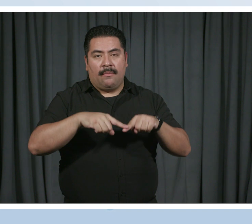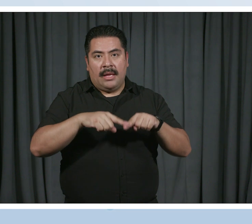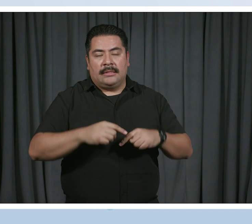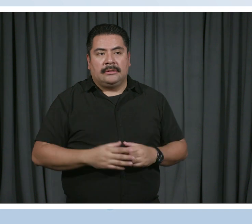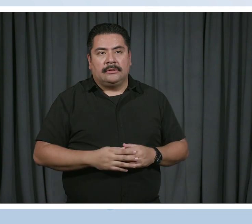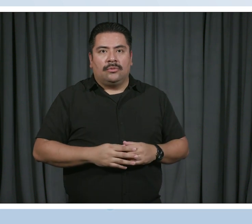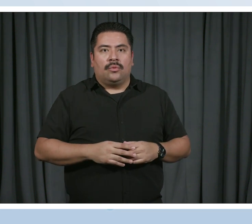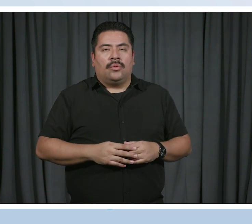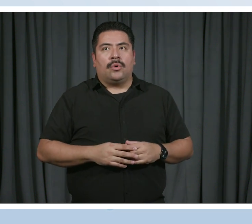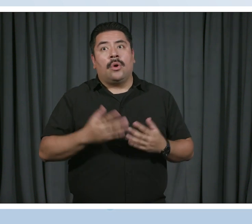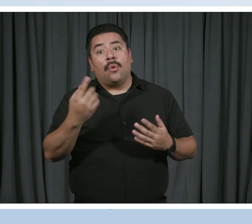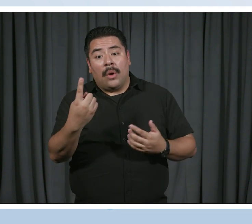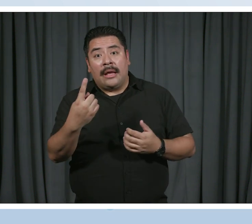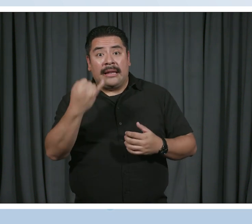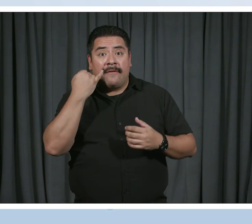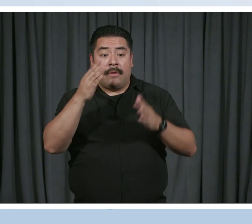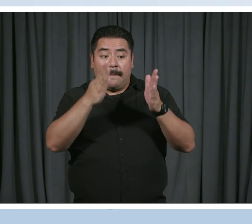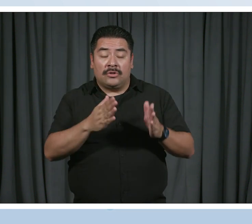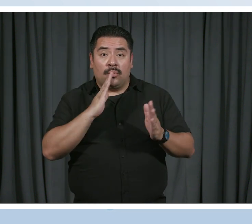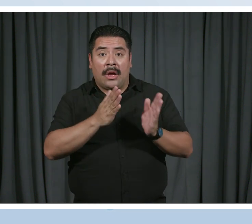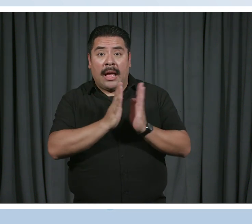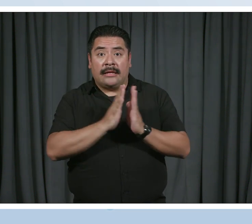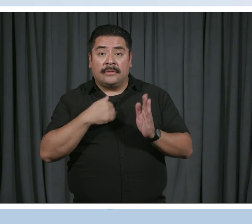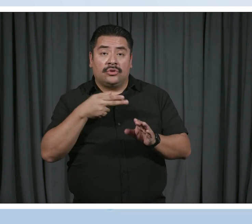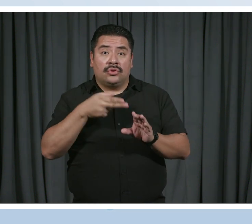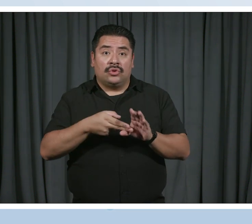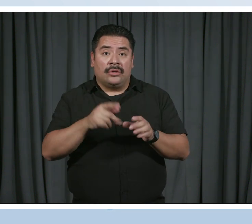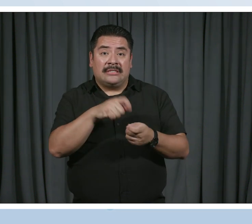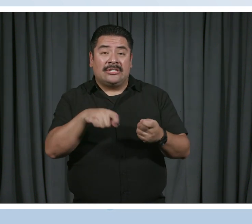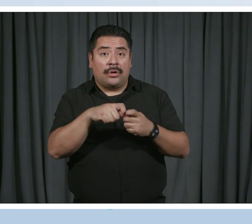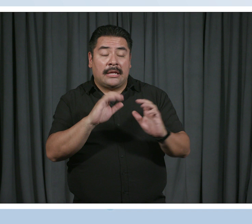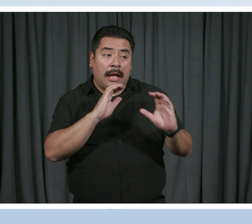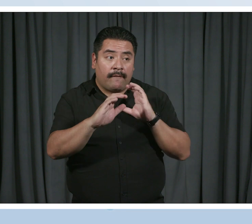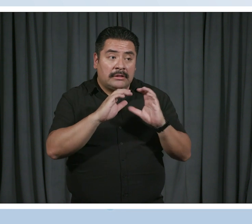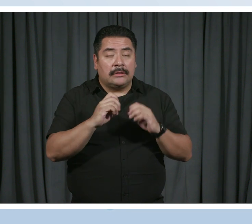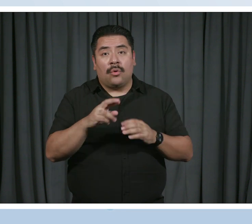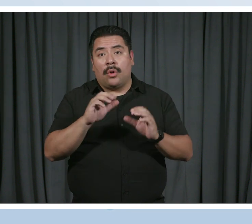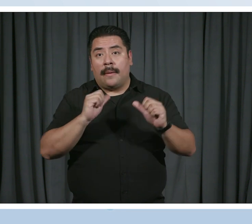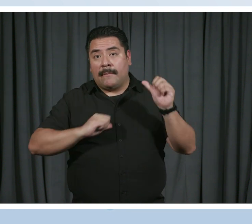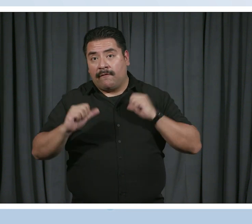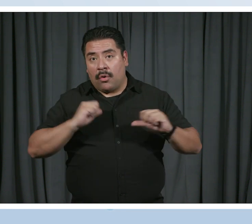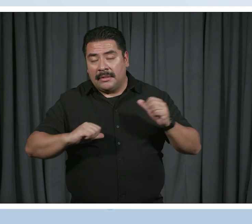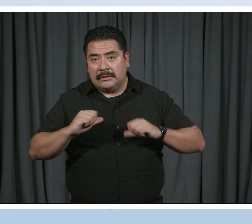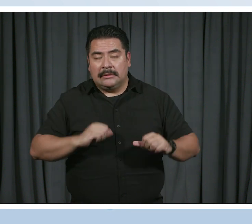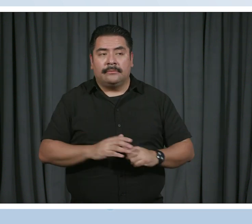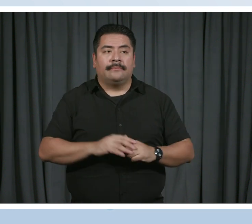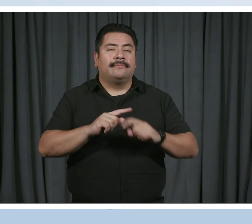one, well, if I get asked to join a certain conversation or performance, but also